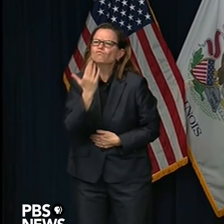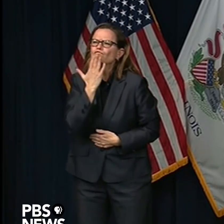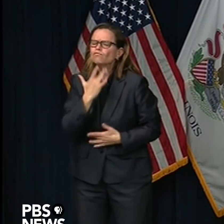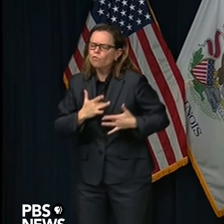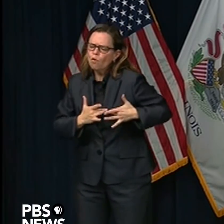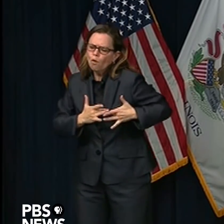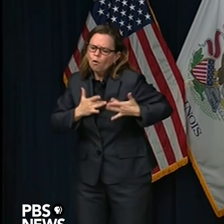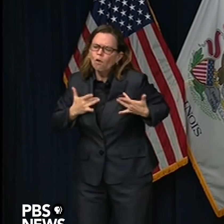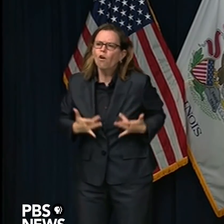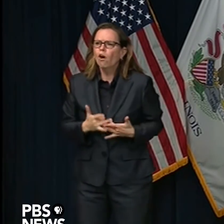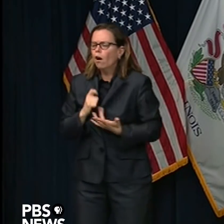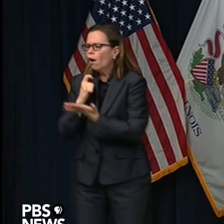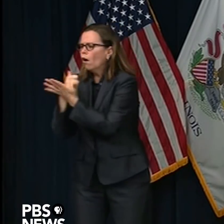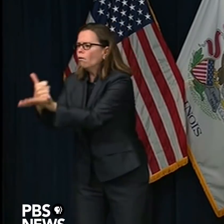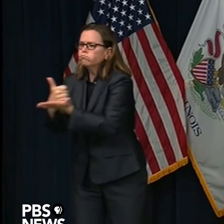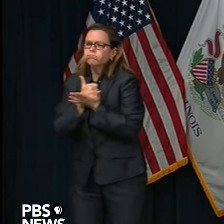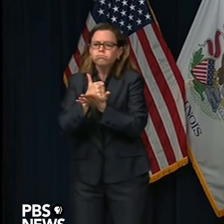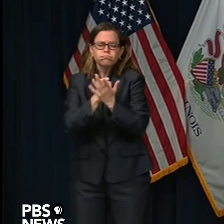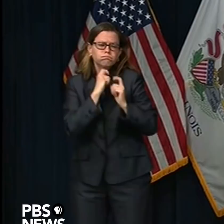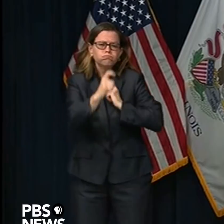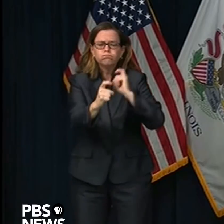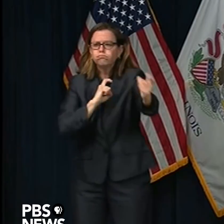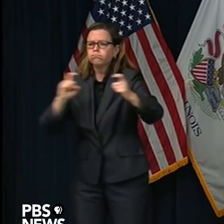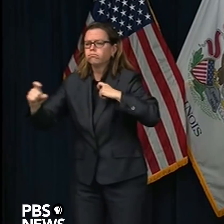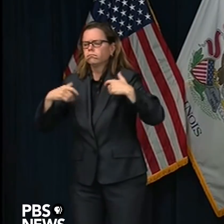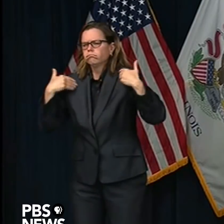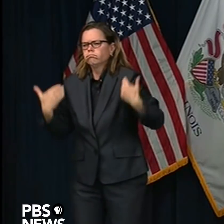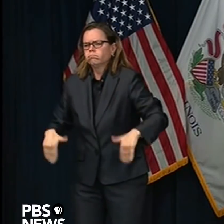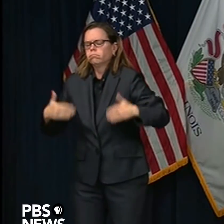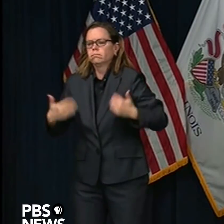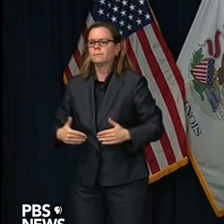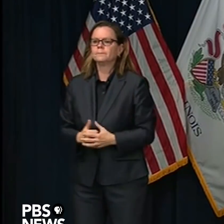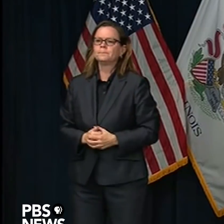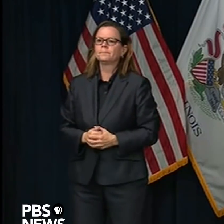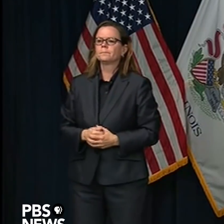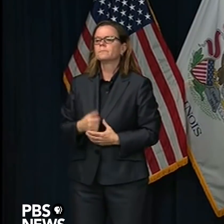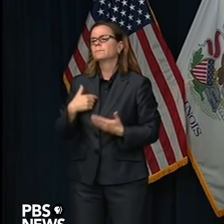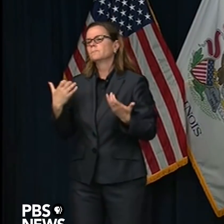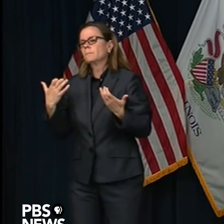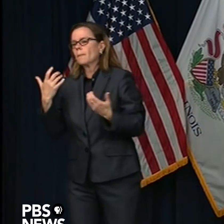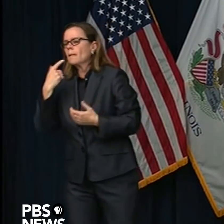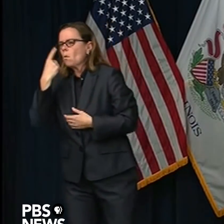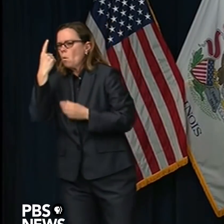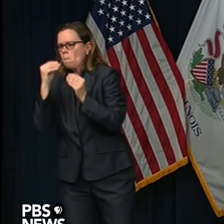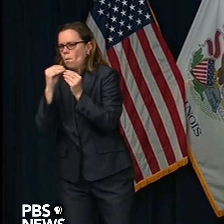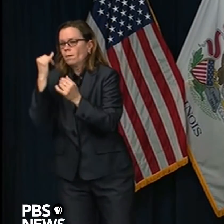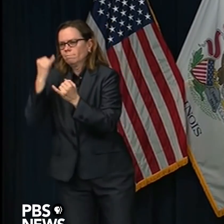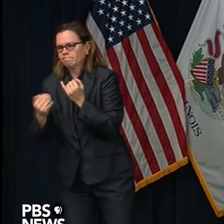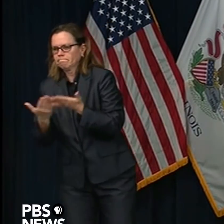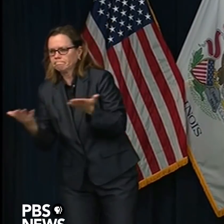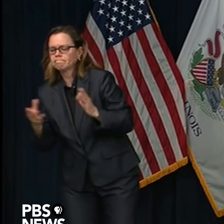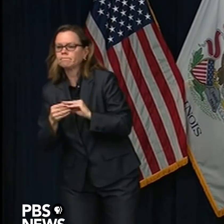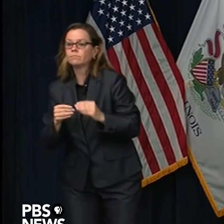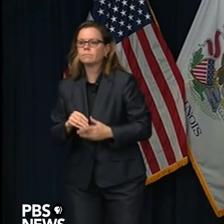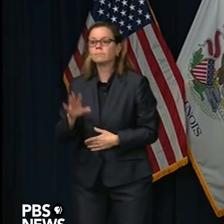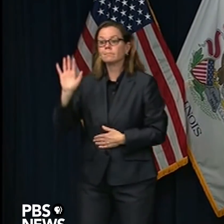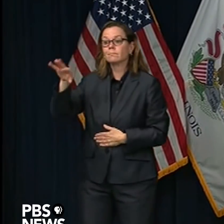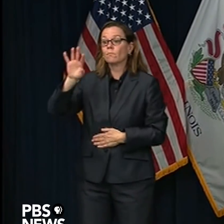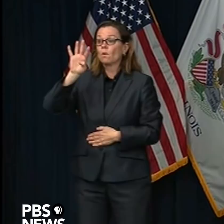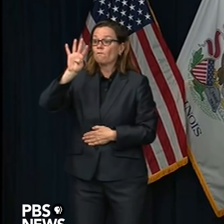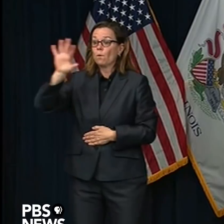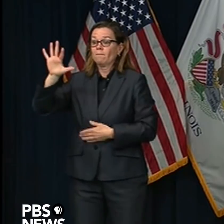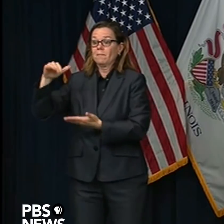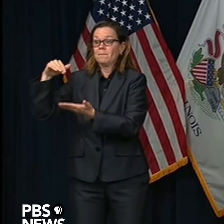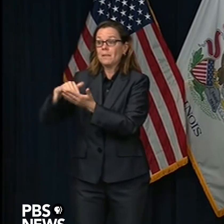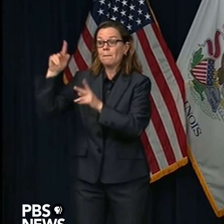One final item. Over 45,000 people have now answered our call to volunteer through Serve